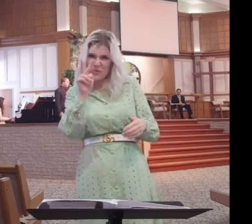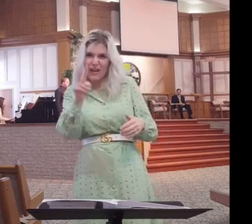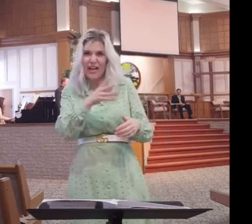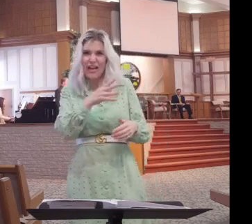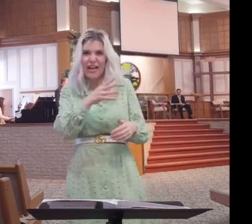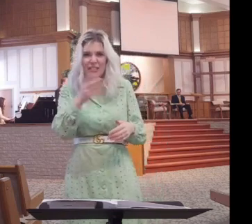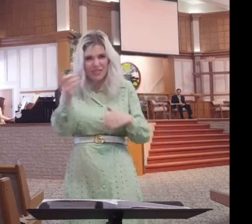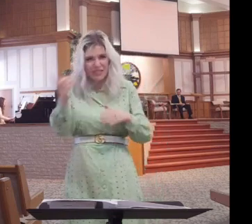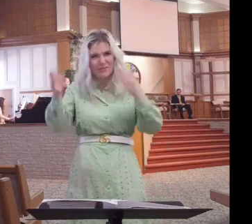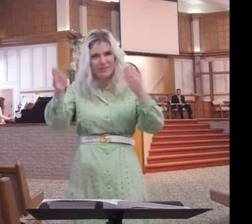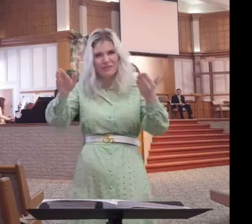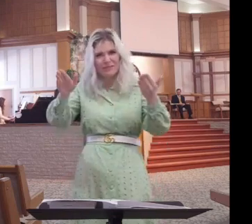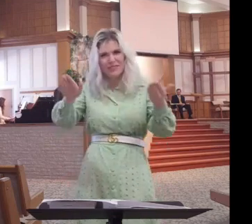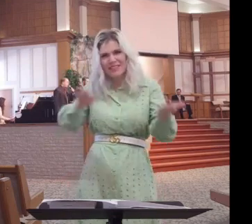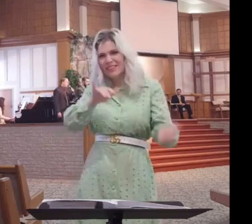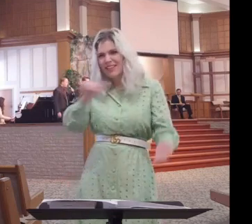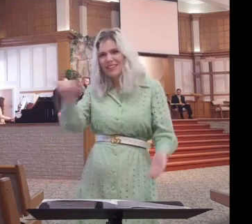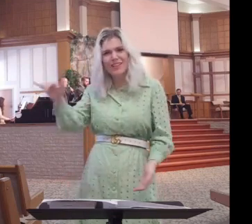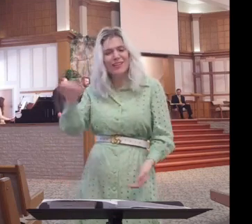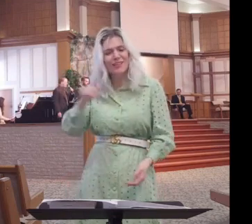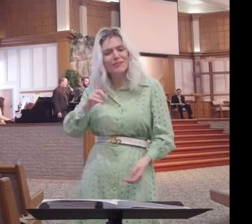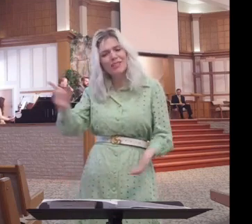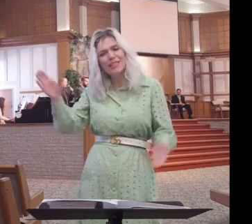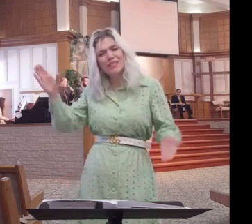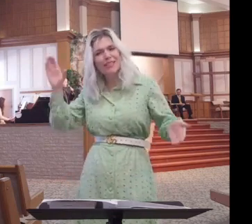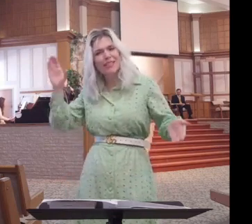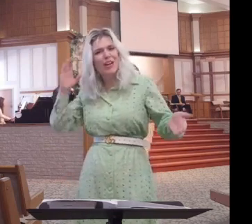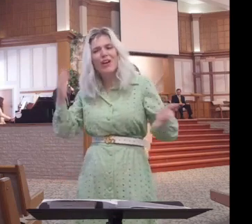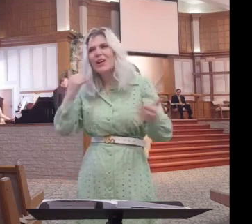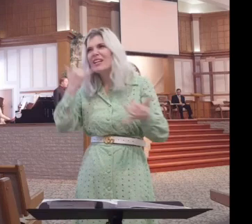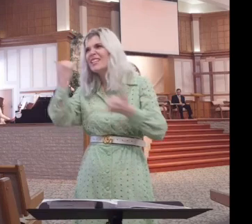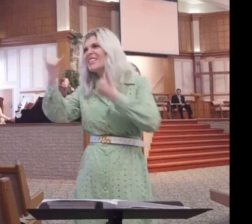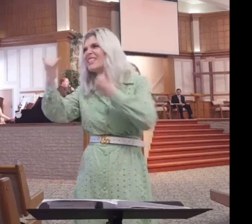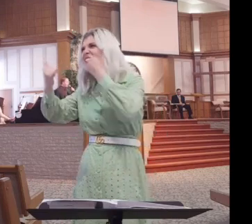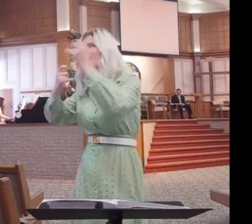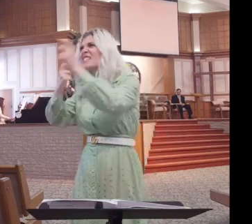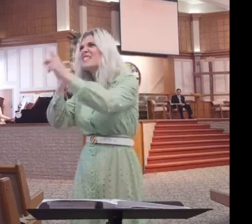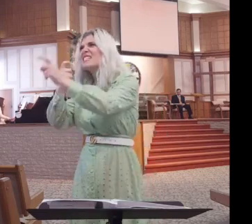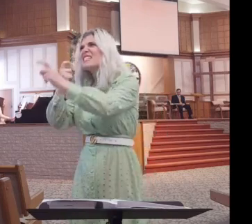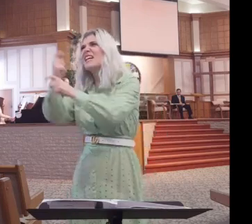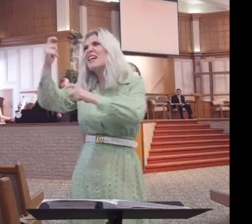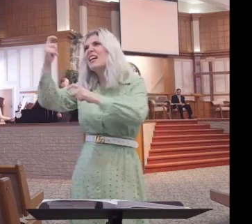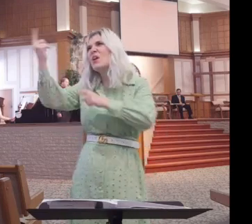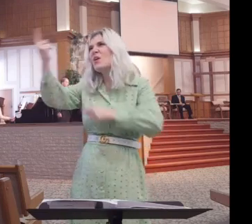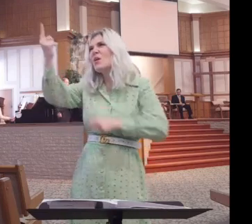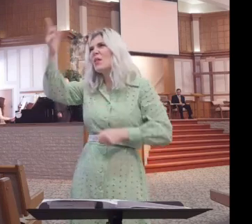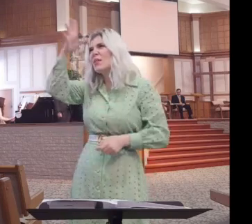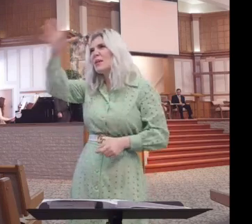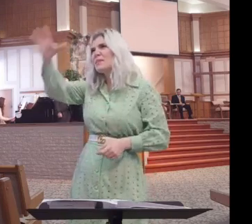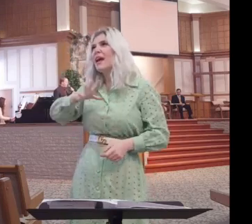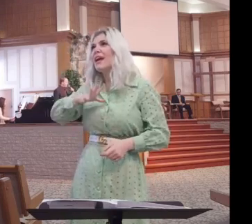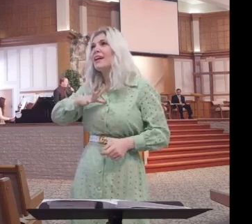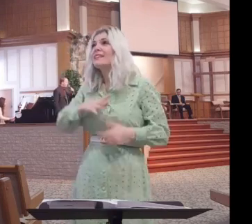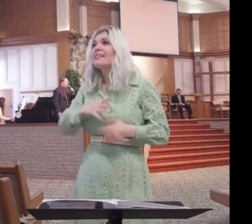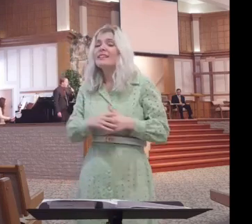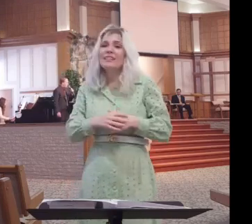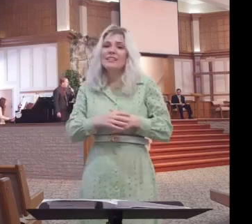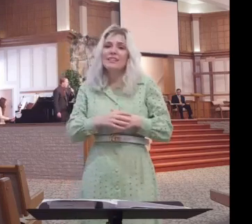too, she heard them call him just a man. But